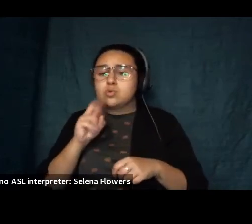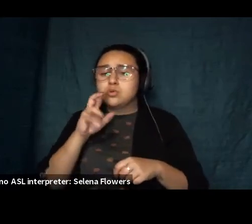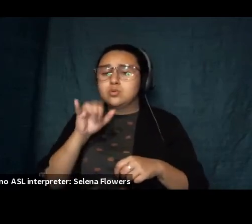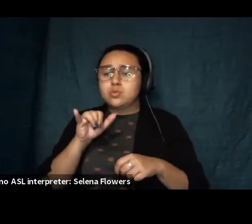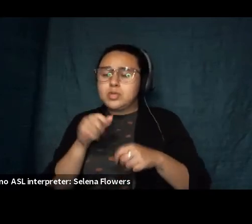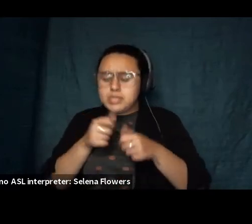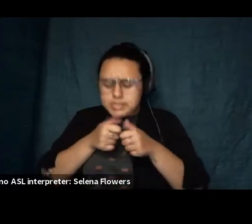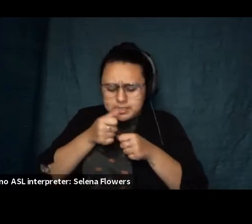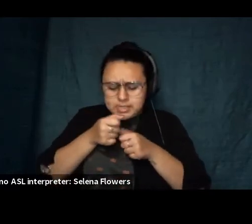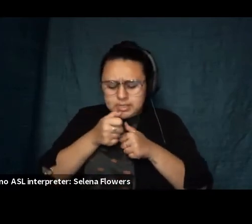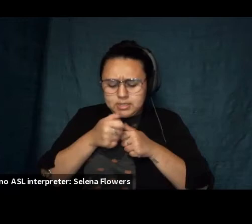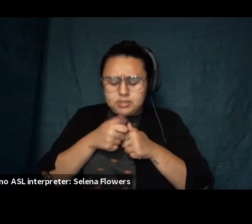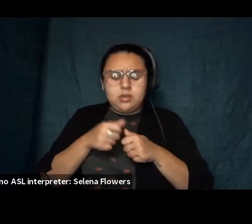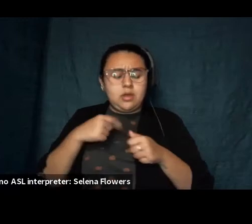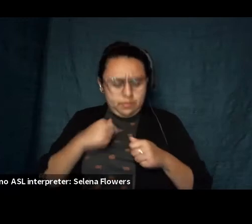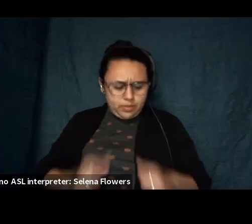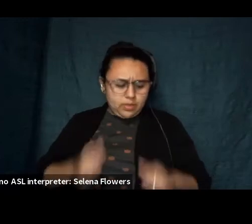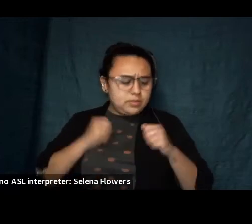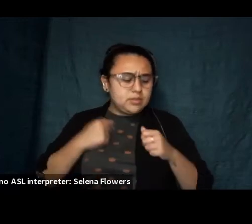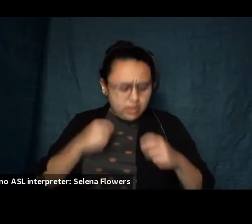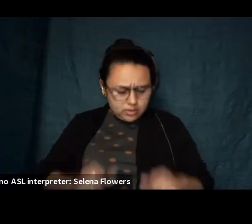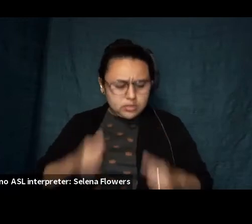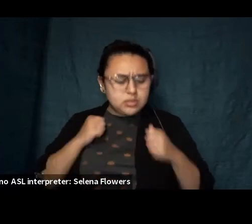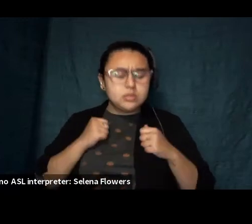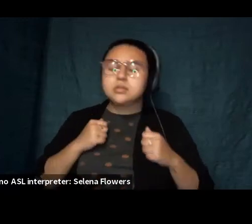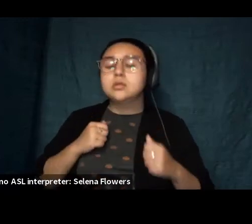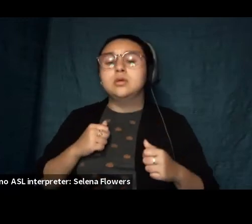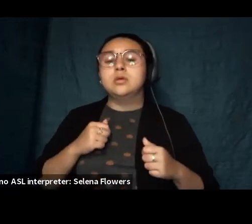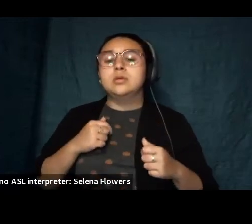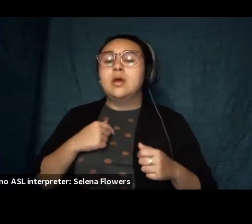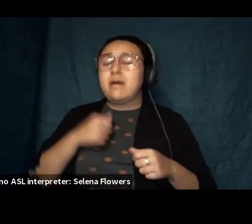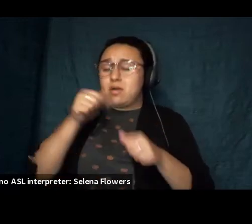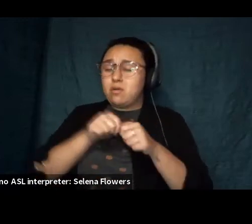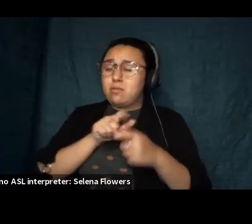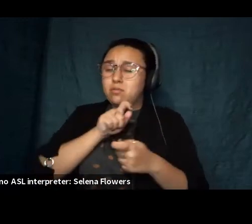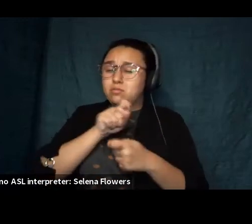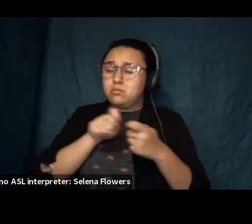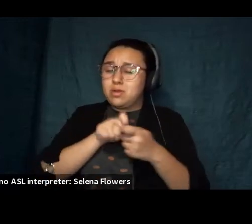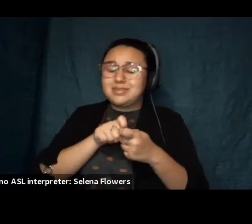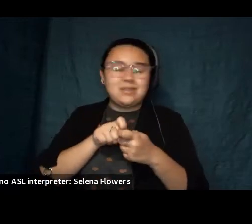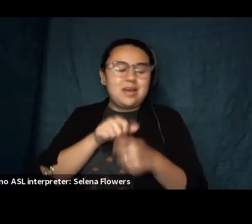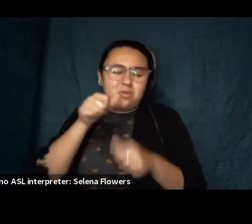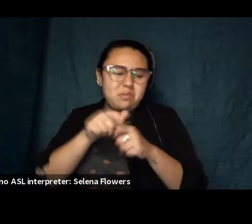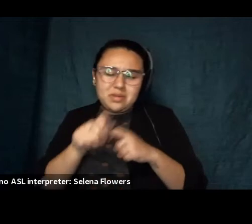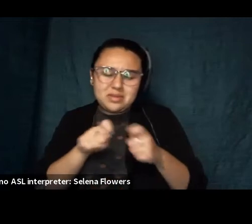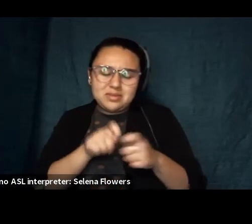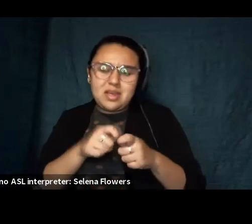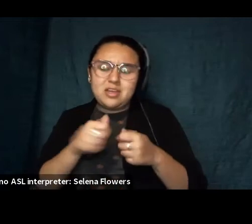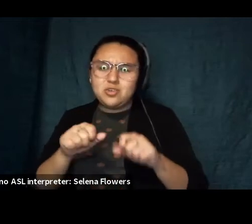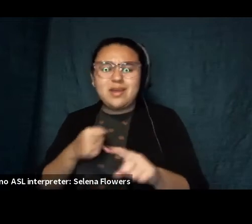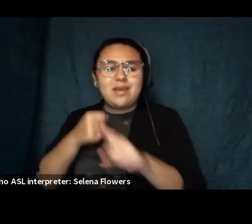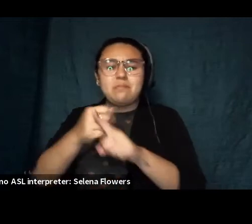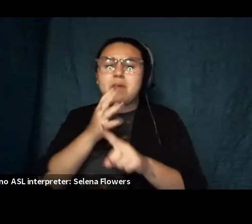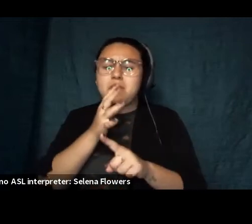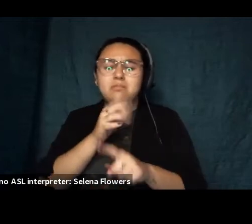remember correctly which i cannot guarantee i tried to hit my mother when she reached out to touch me i don't think i've ever